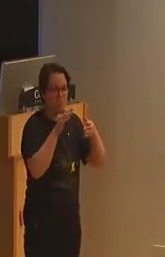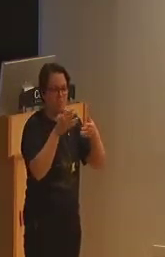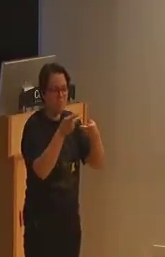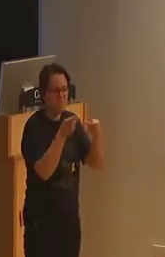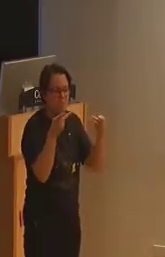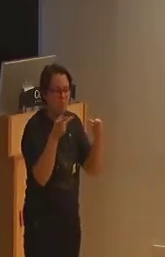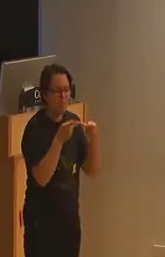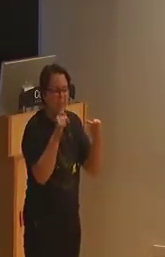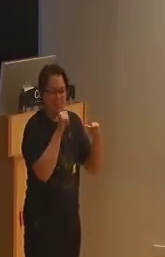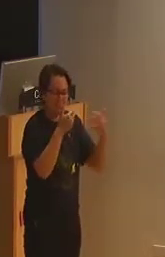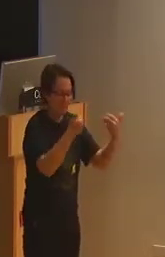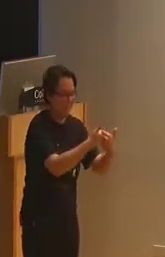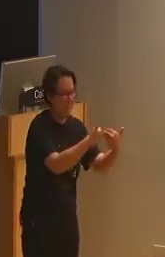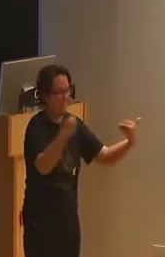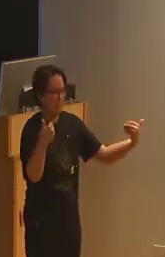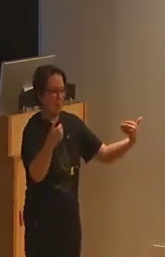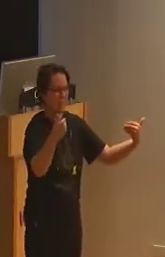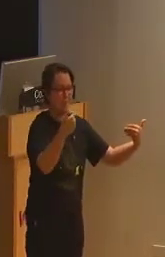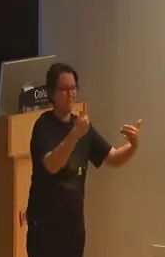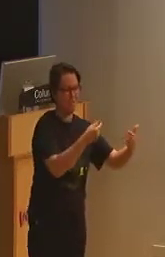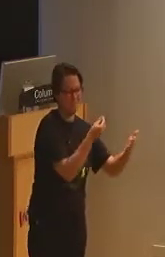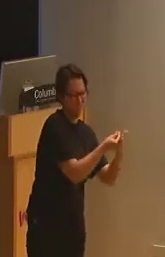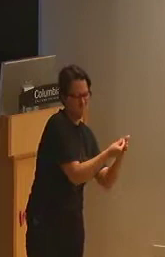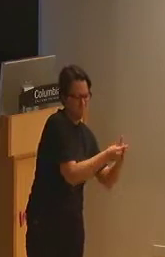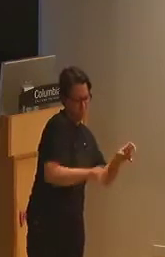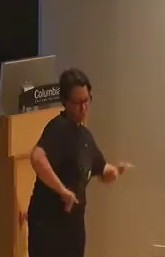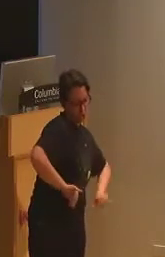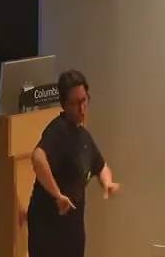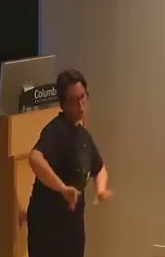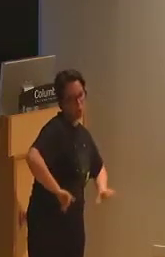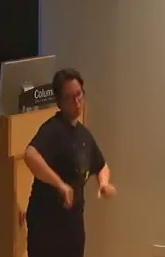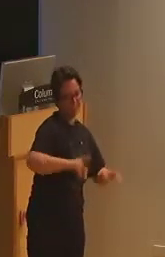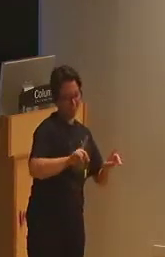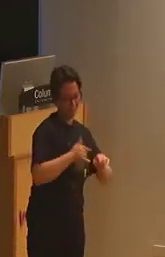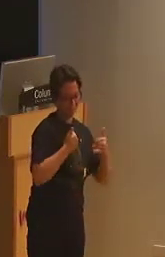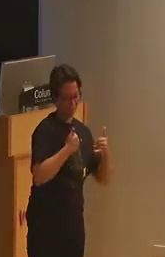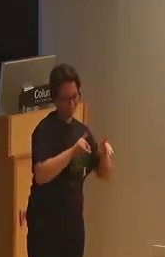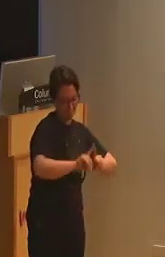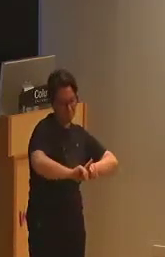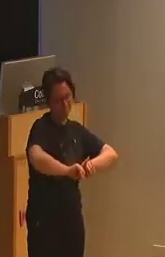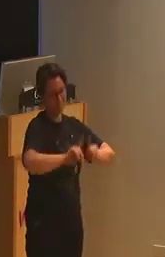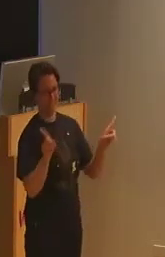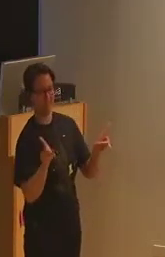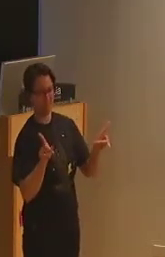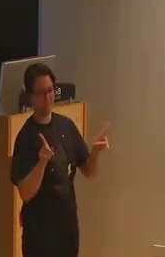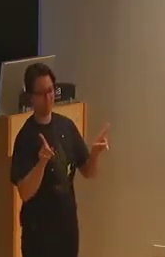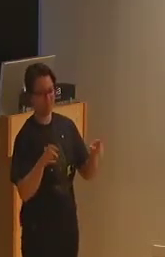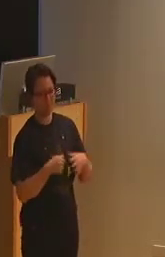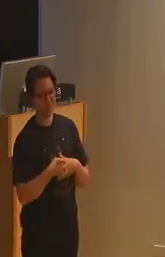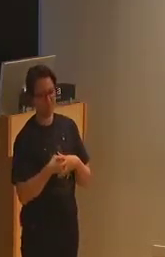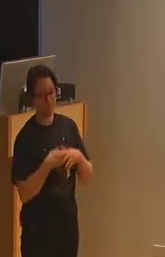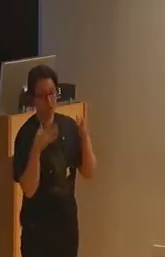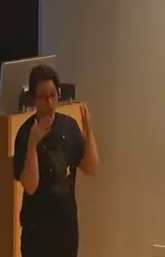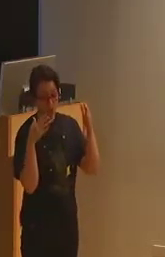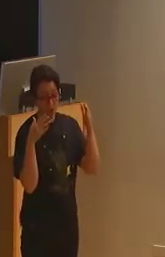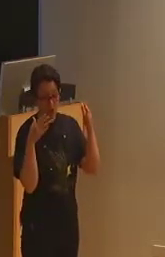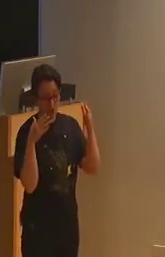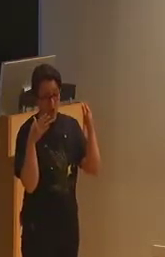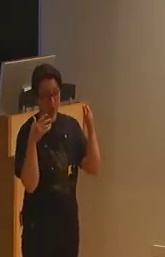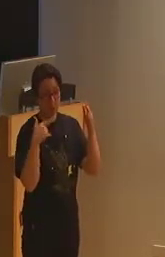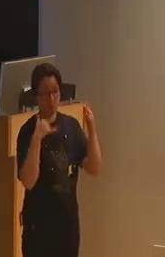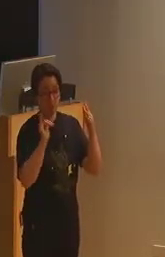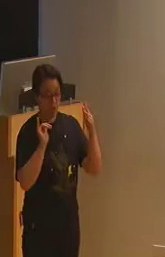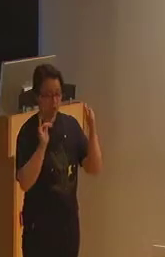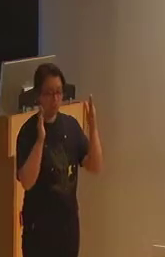of private capital and the instrumental market logic of the neoliberal capitalist state. In the hopes, or I would also